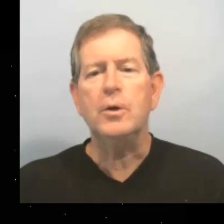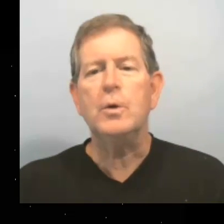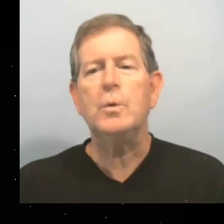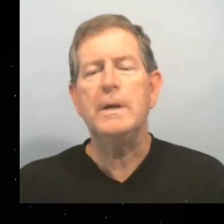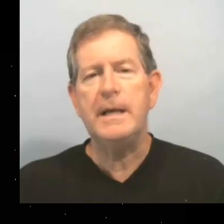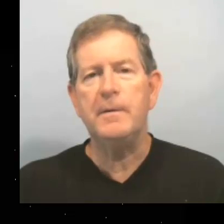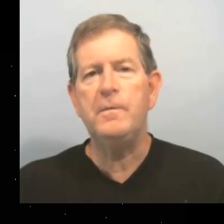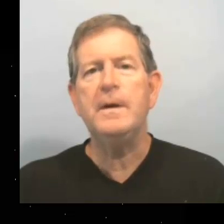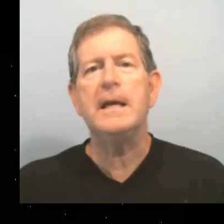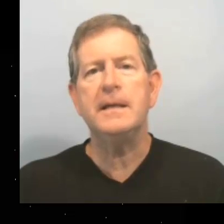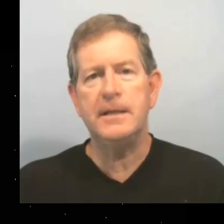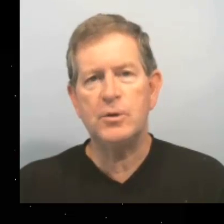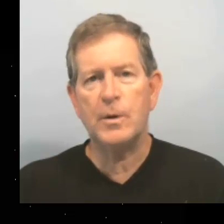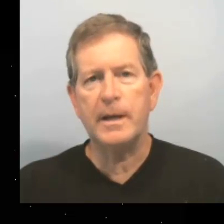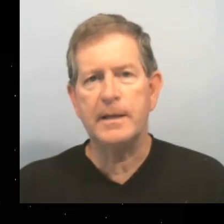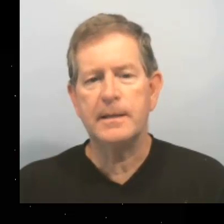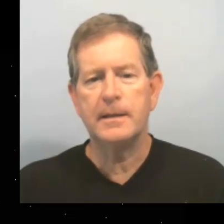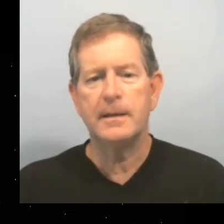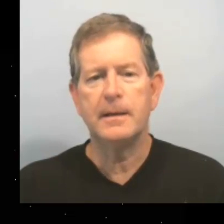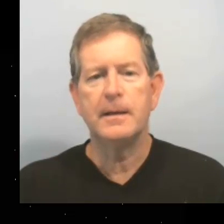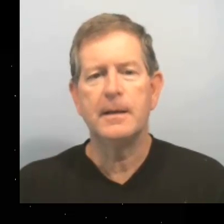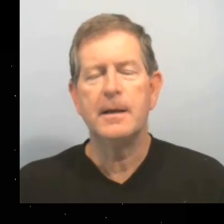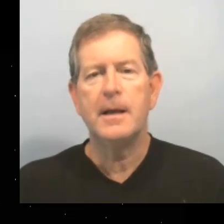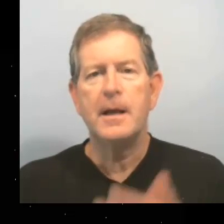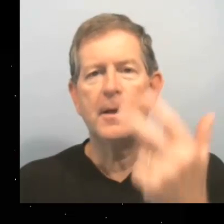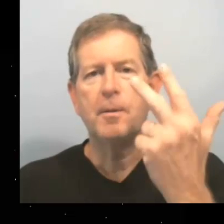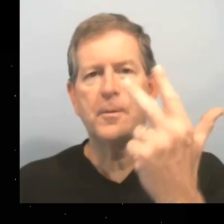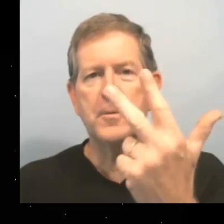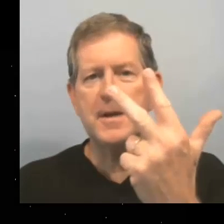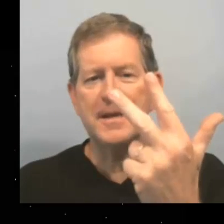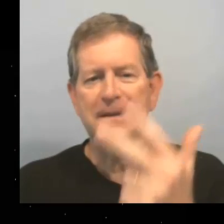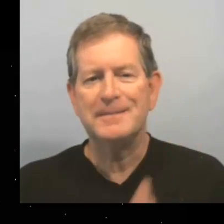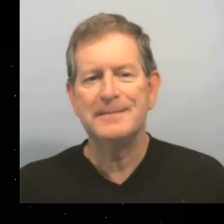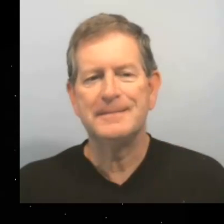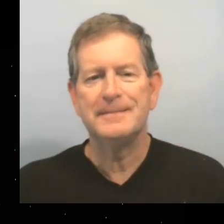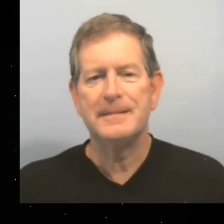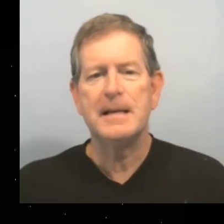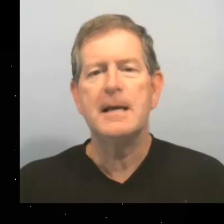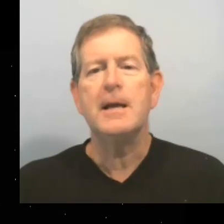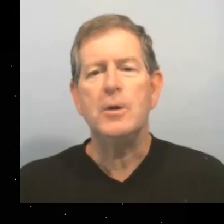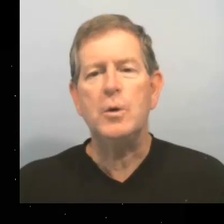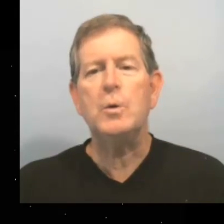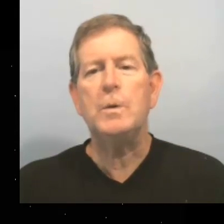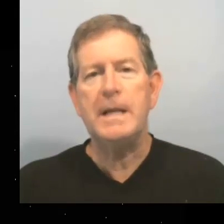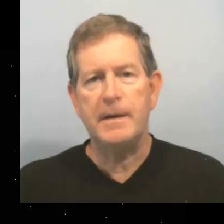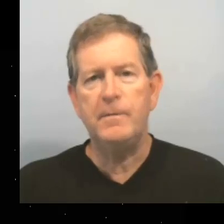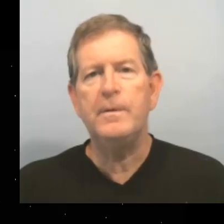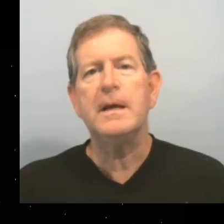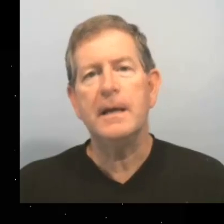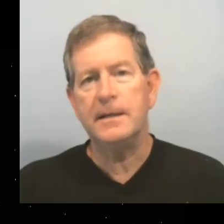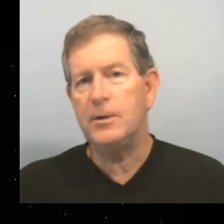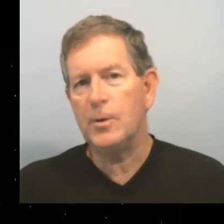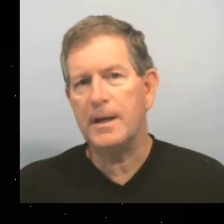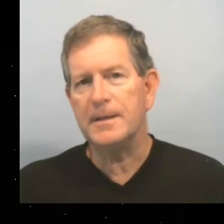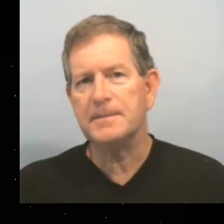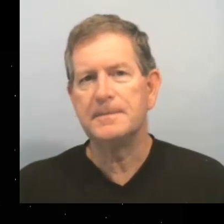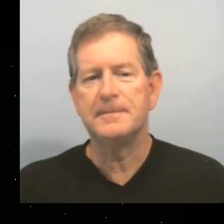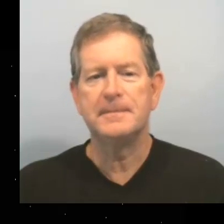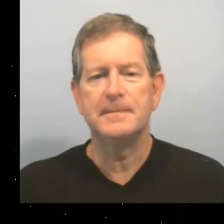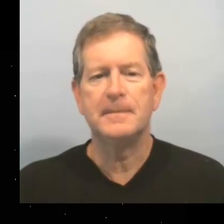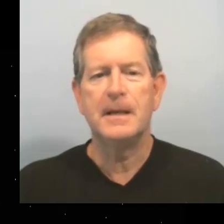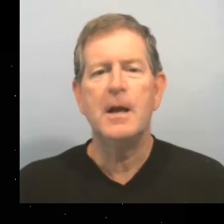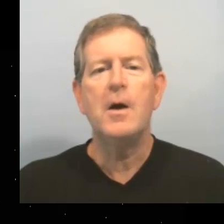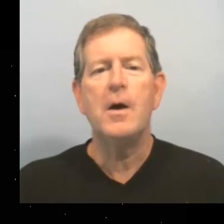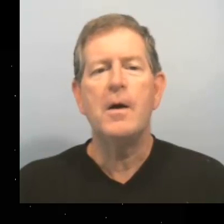You live in Detroit. 3. You live in Detroit.